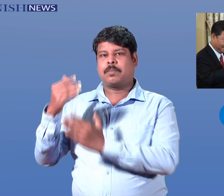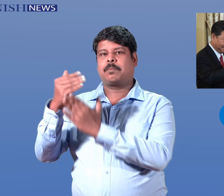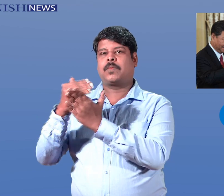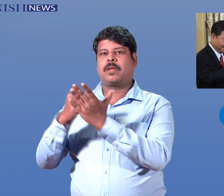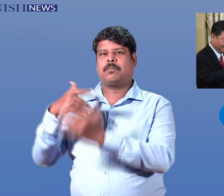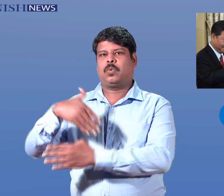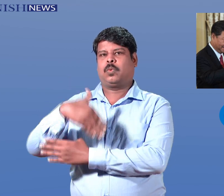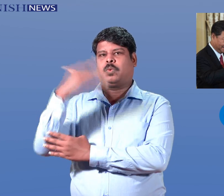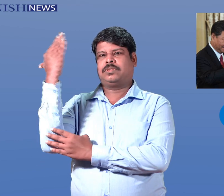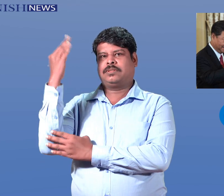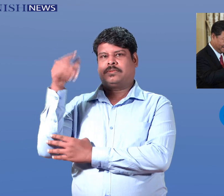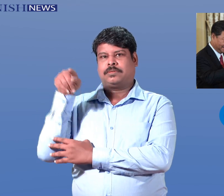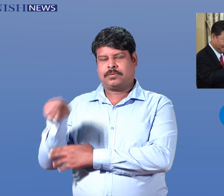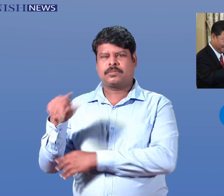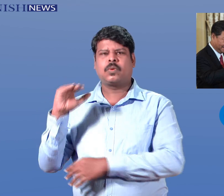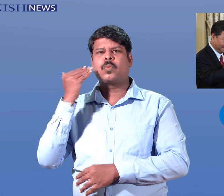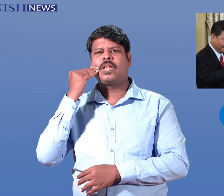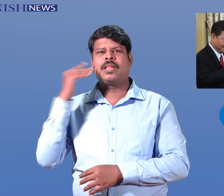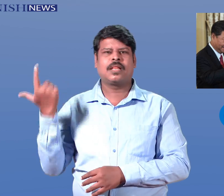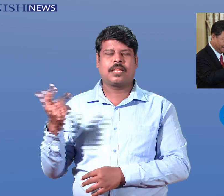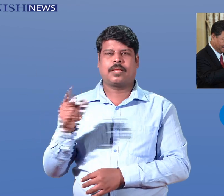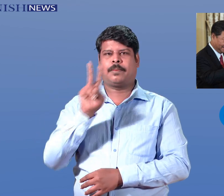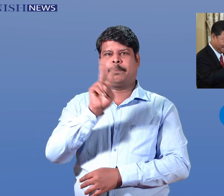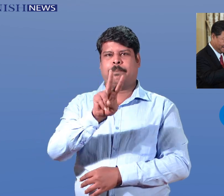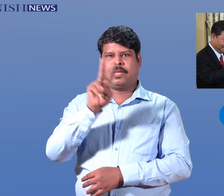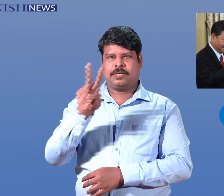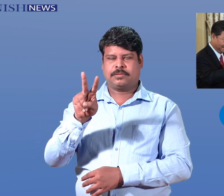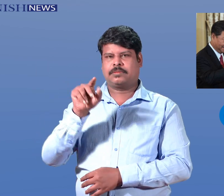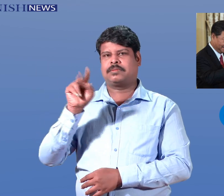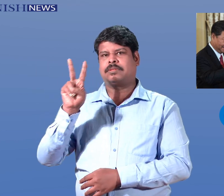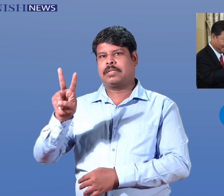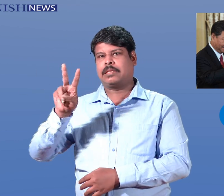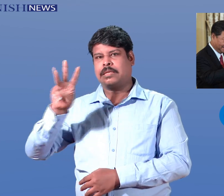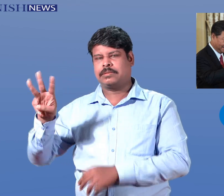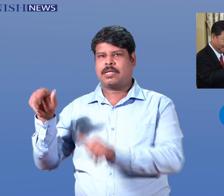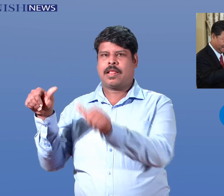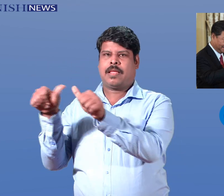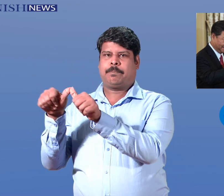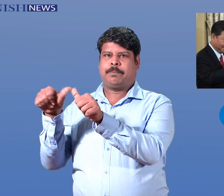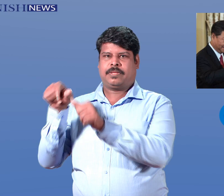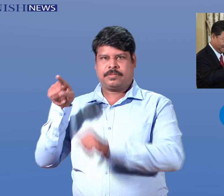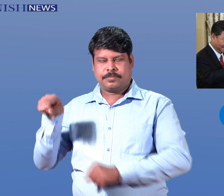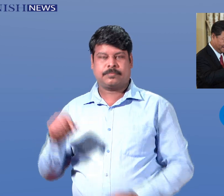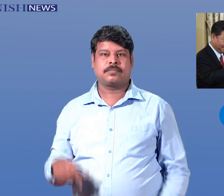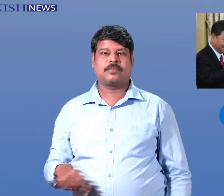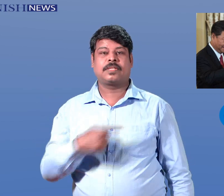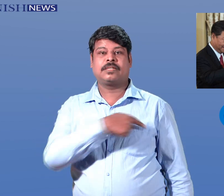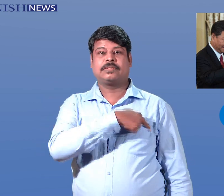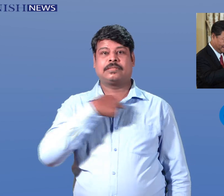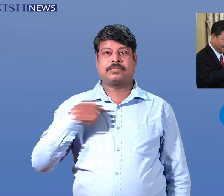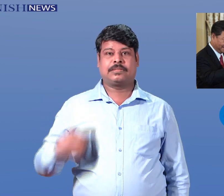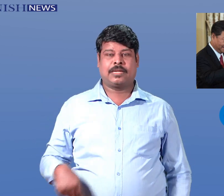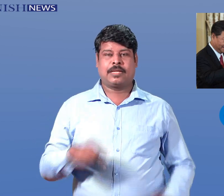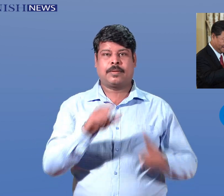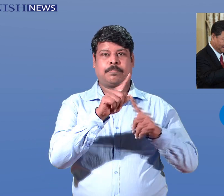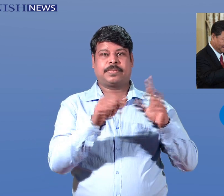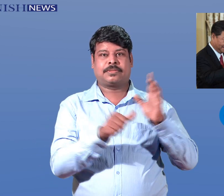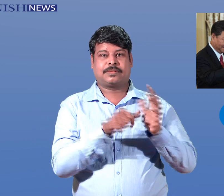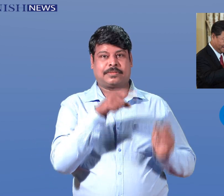22nd and 23rd of April, in which several world leaders, including Prime Minister Narendra Modi, will participate.